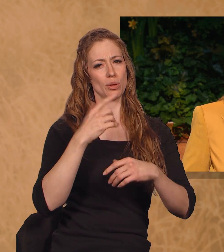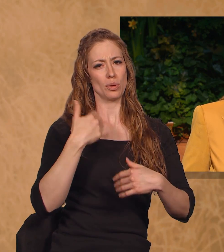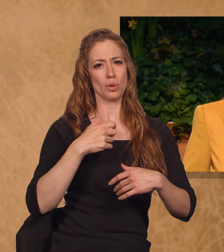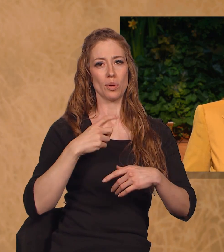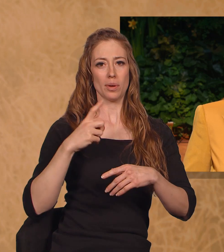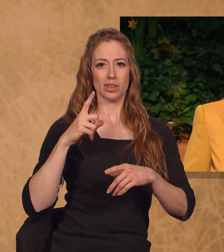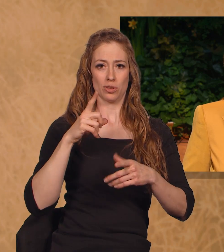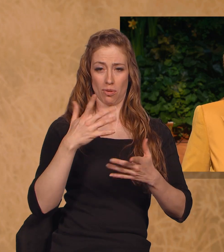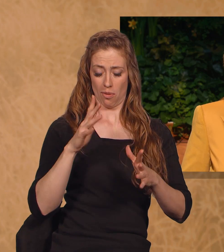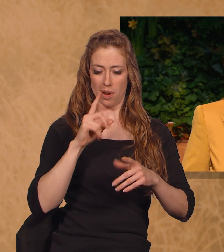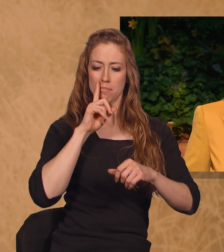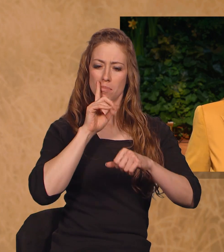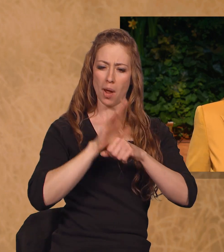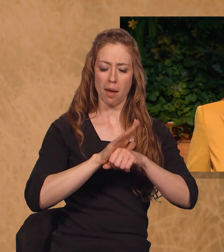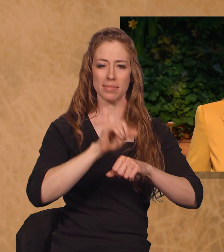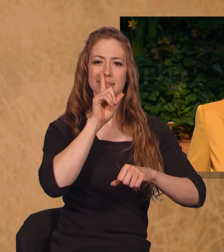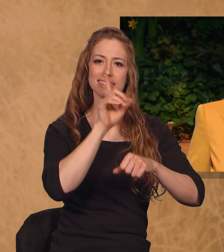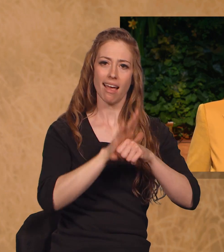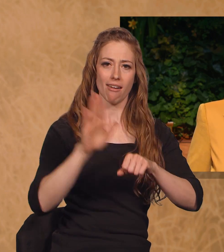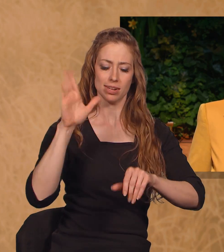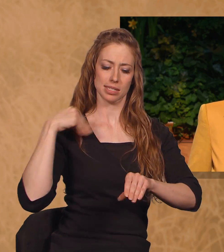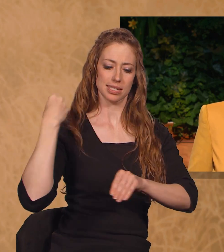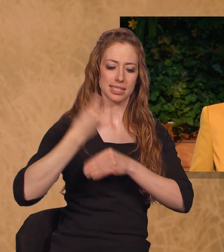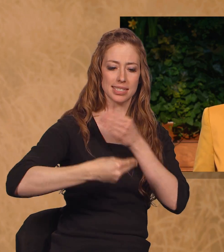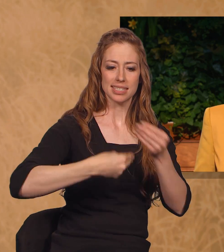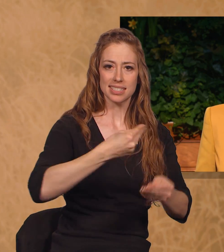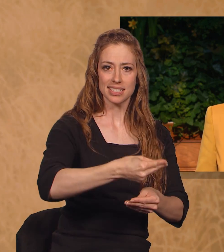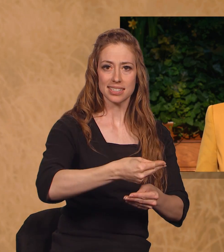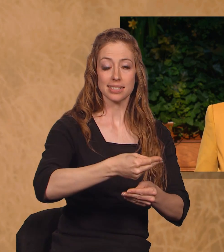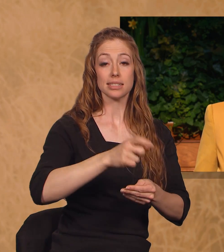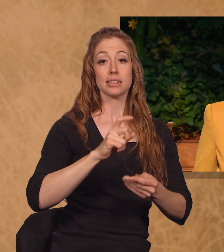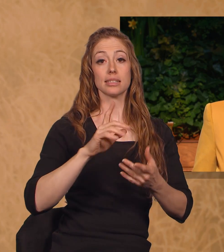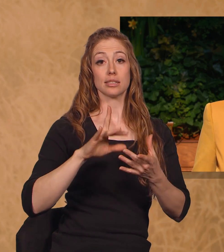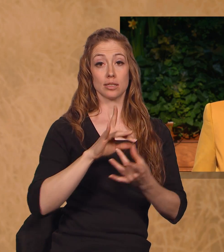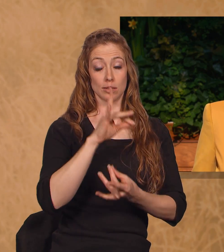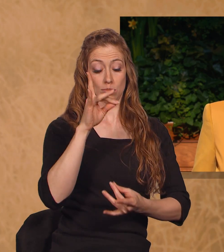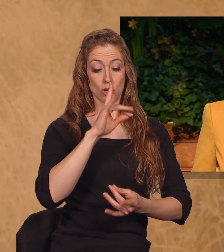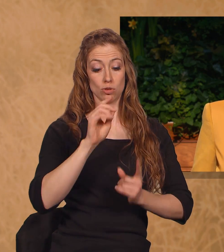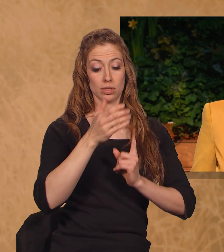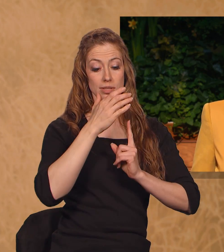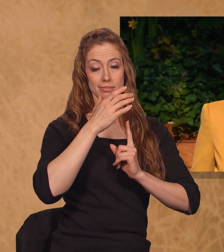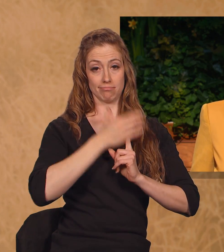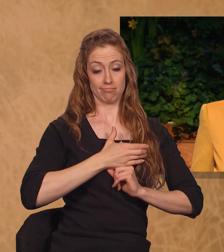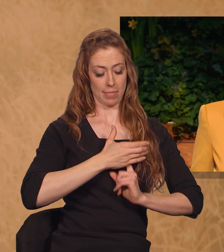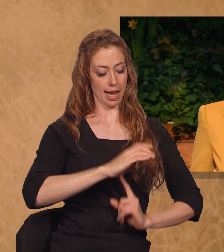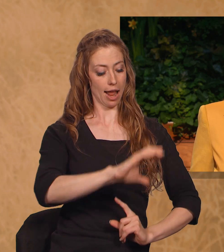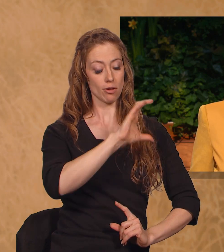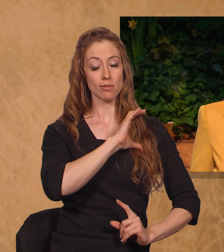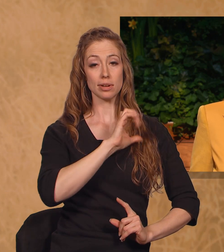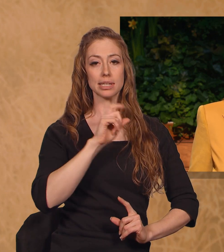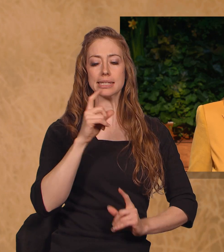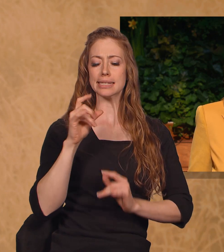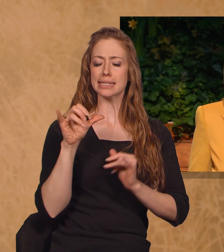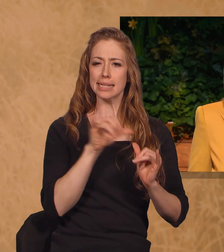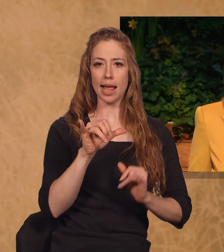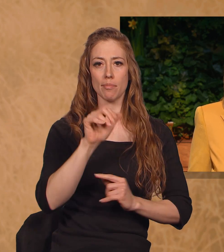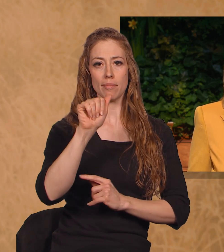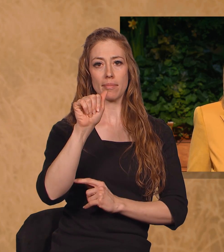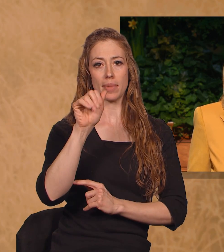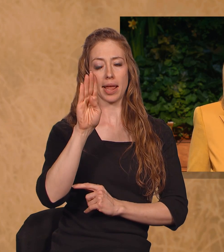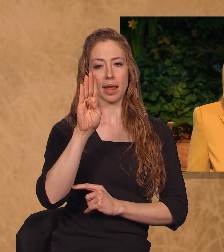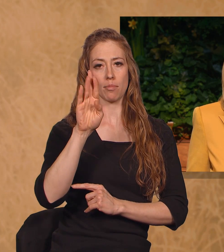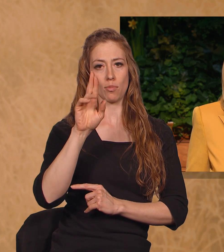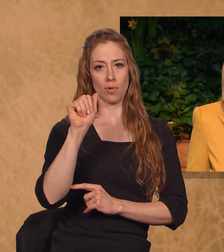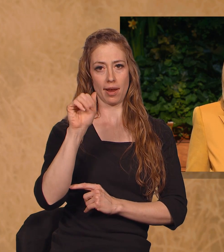covenants and promises. You have inherited the spiritual attributes of the faithful patriarchs Abraham,